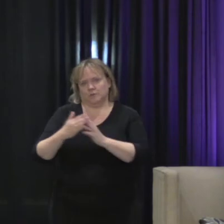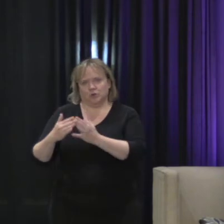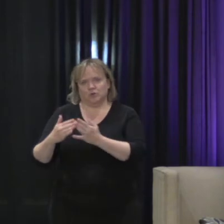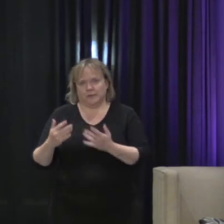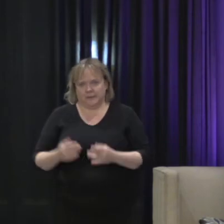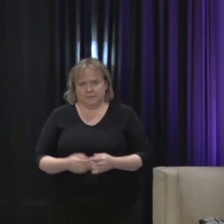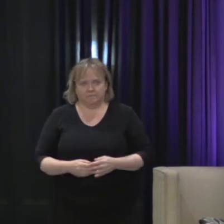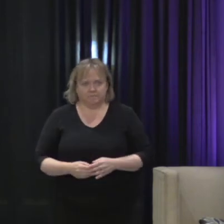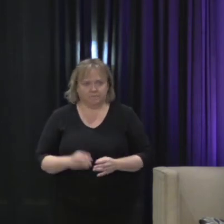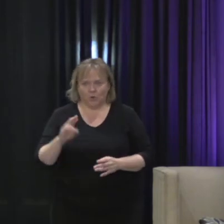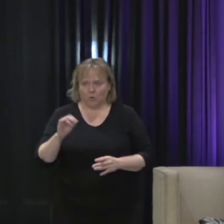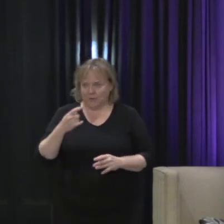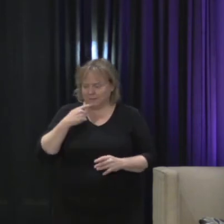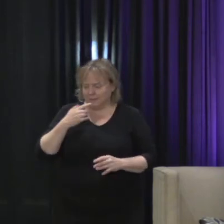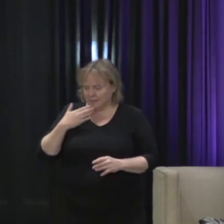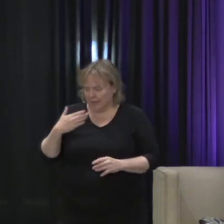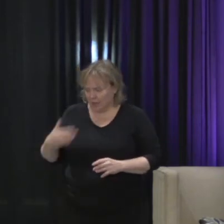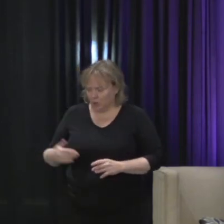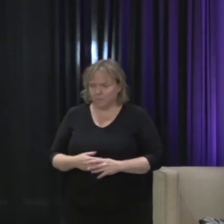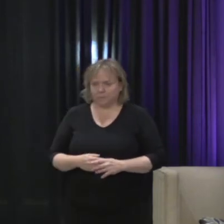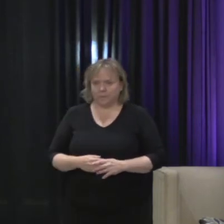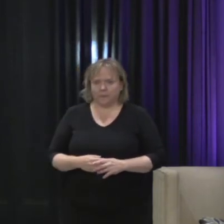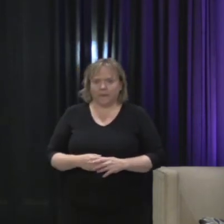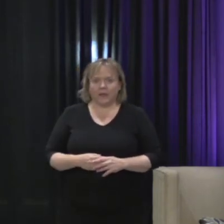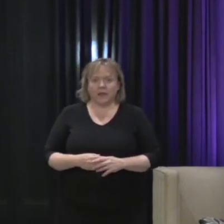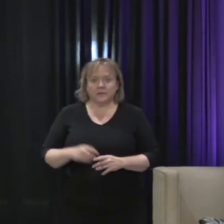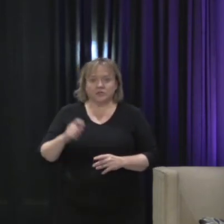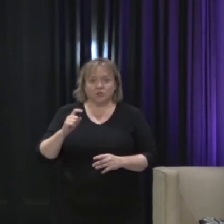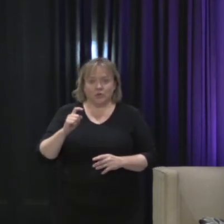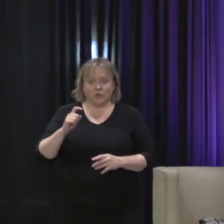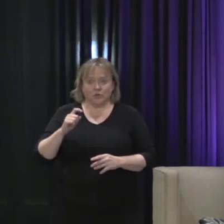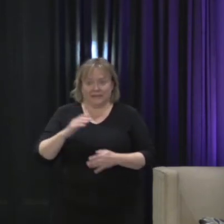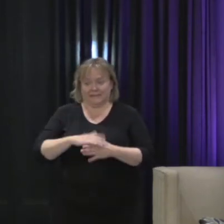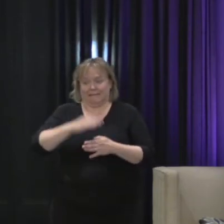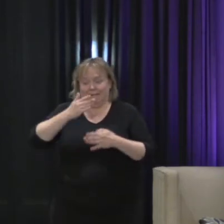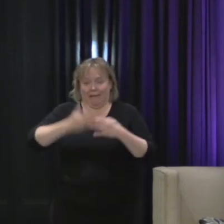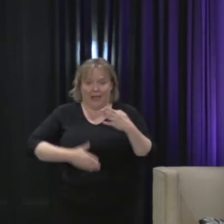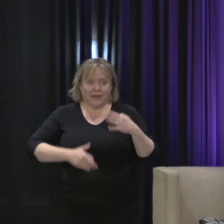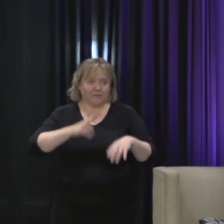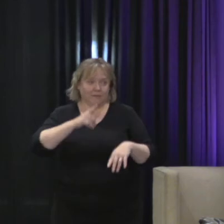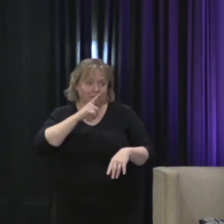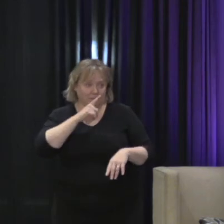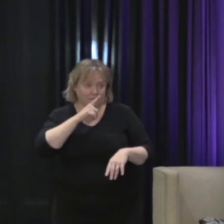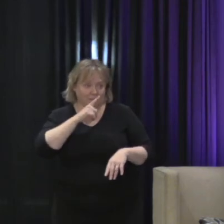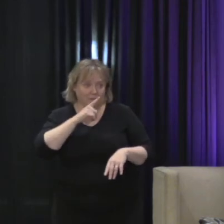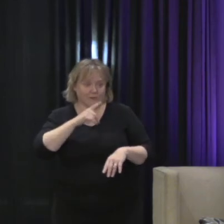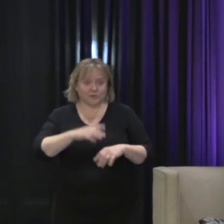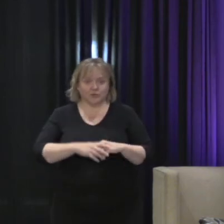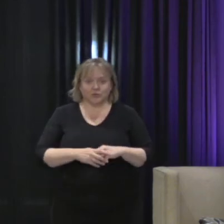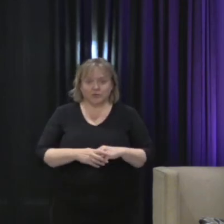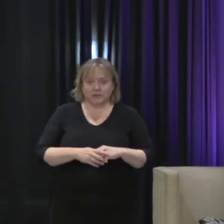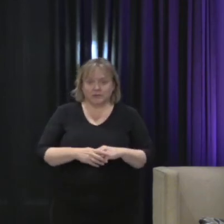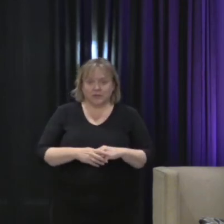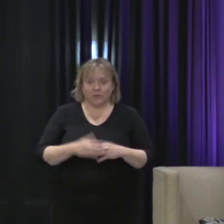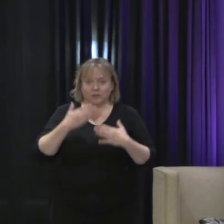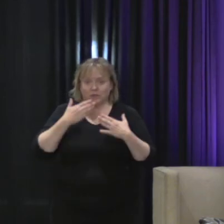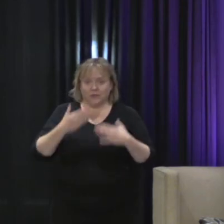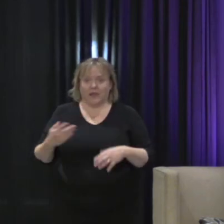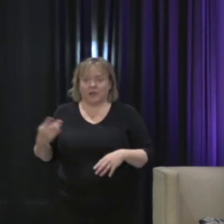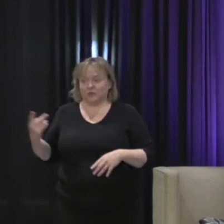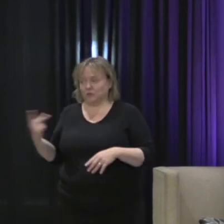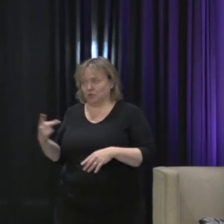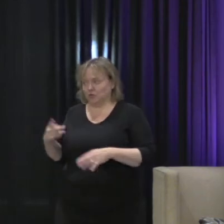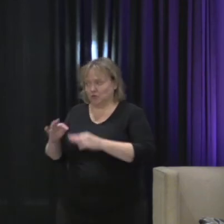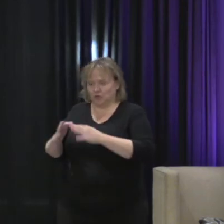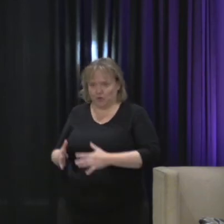Thank you. So this is going to end the lunch program. I do want to thank our two interpreters.